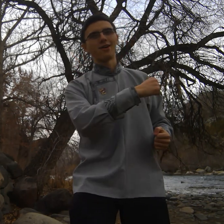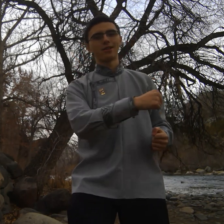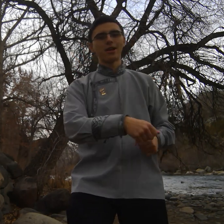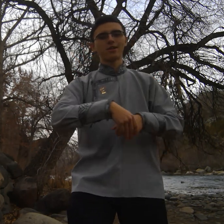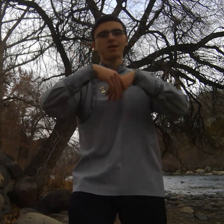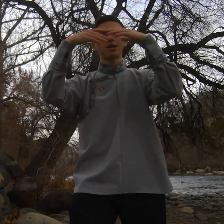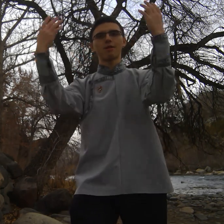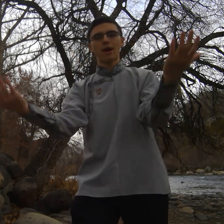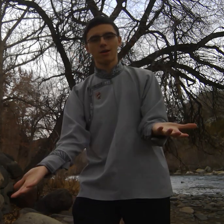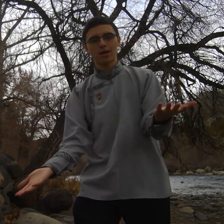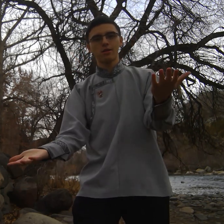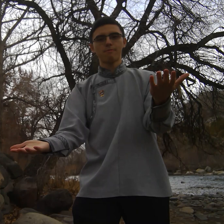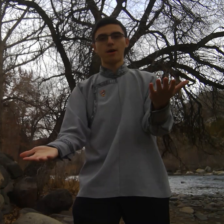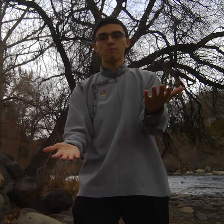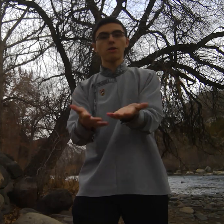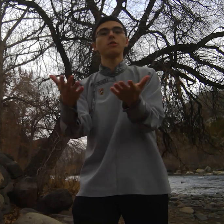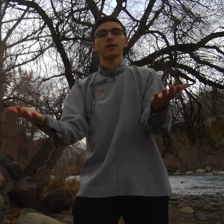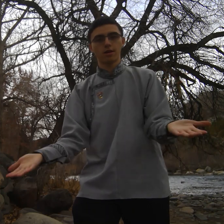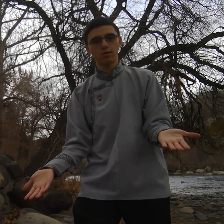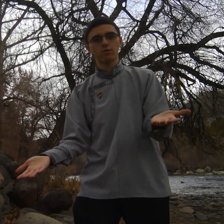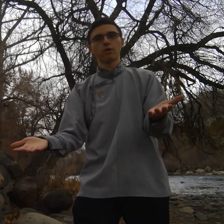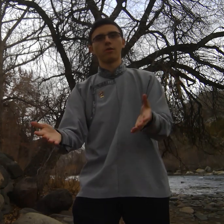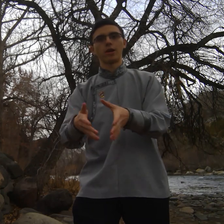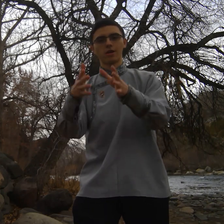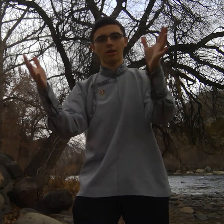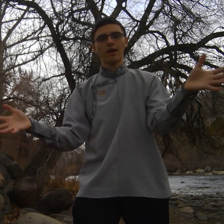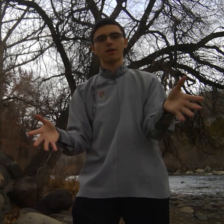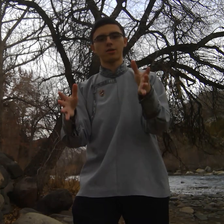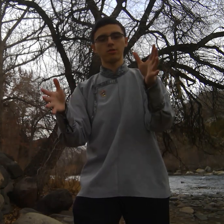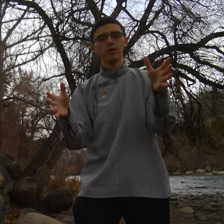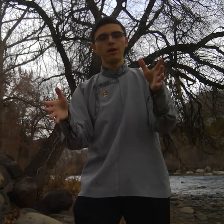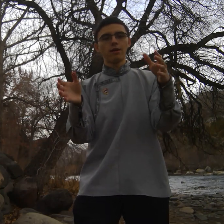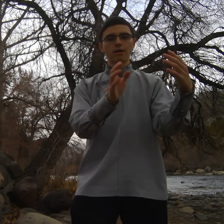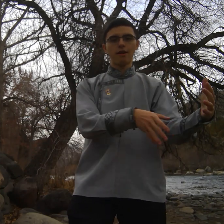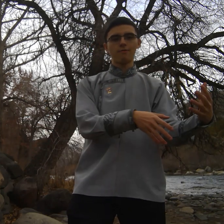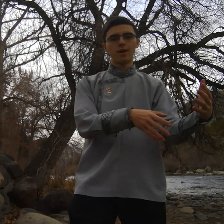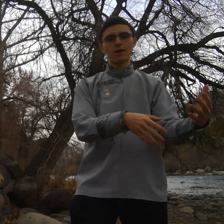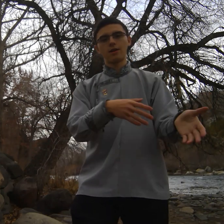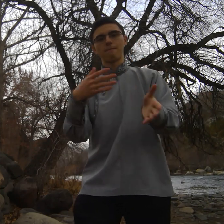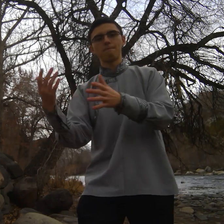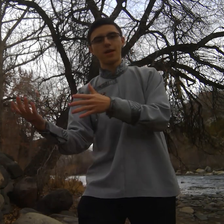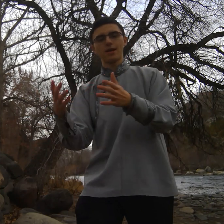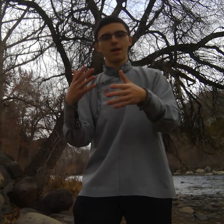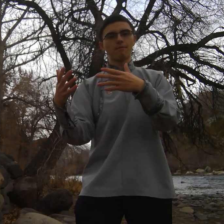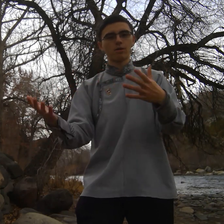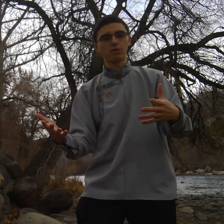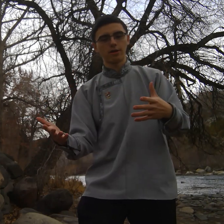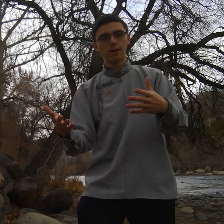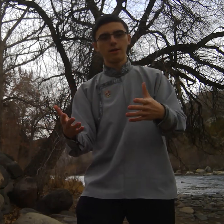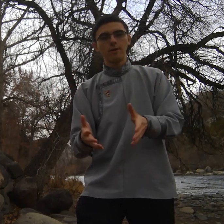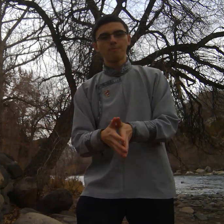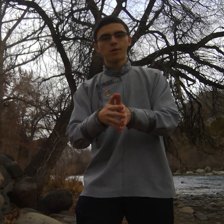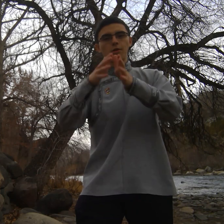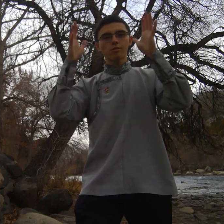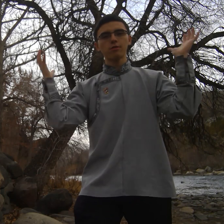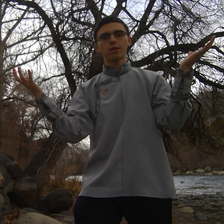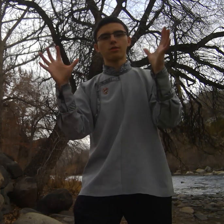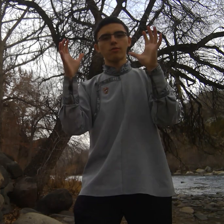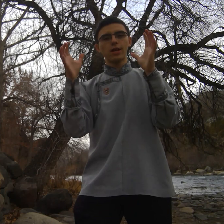and that's teaching Americans about Mongolian culture what it's like to live in and be in Mongolia so those are the three